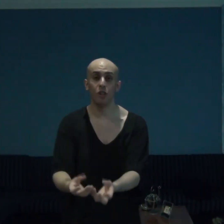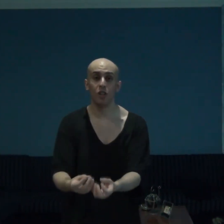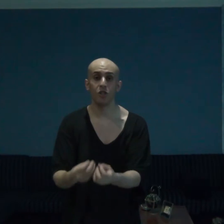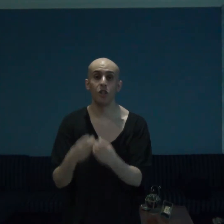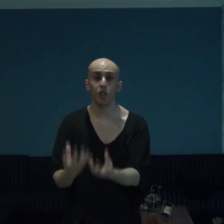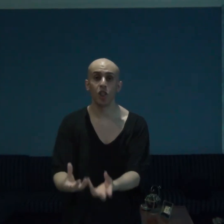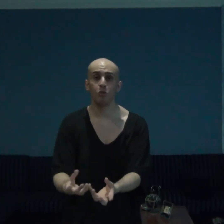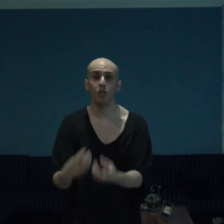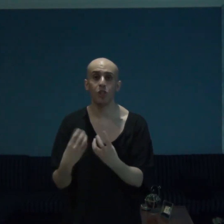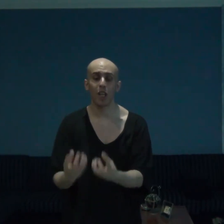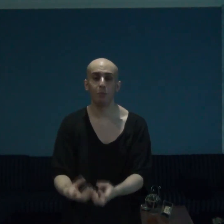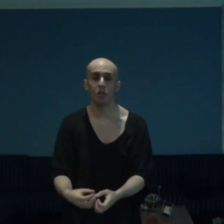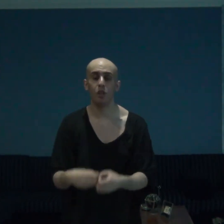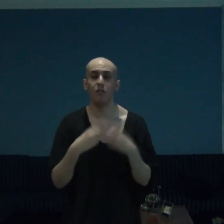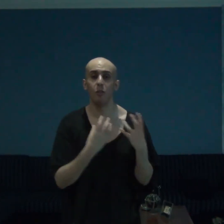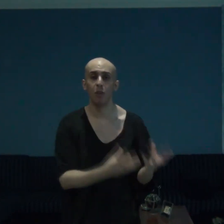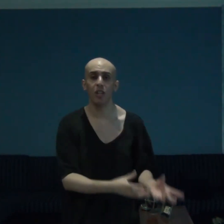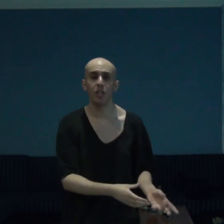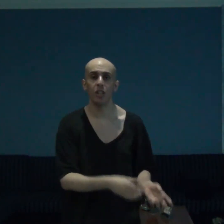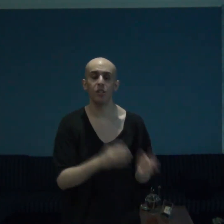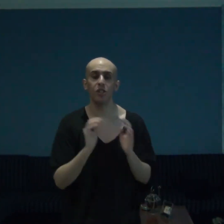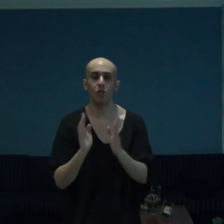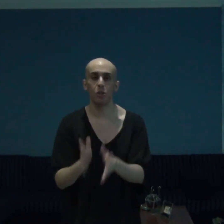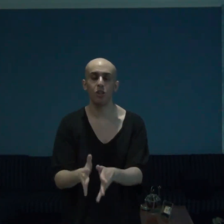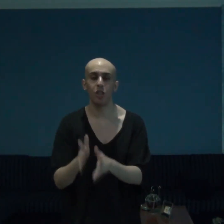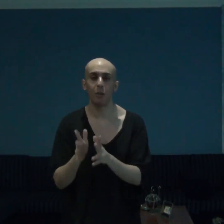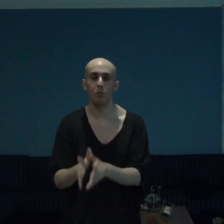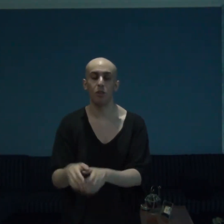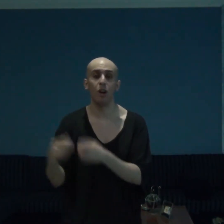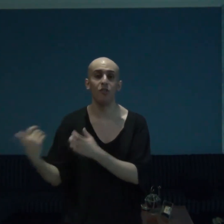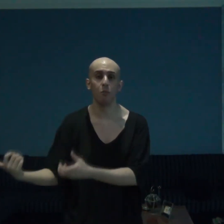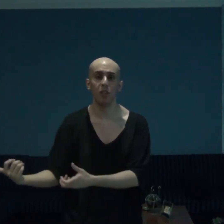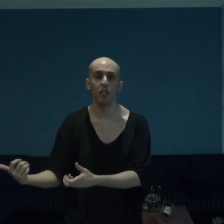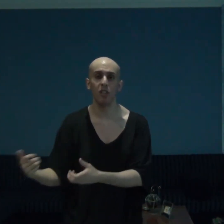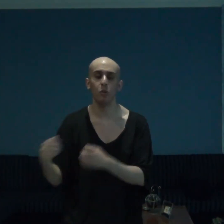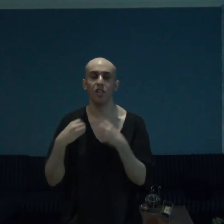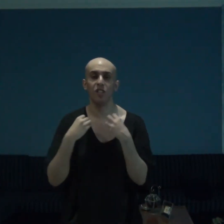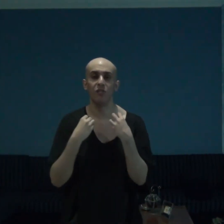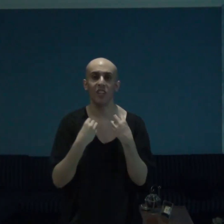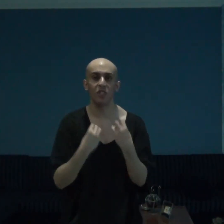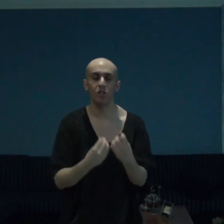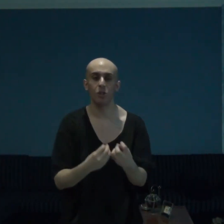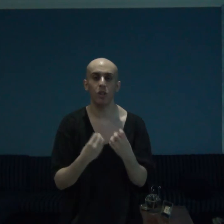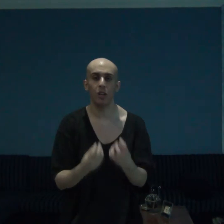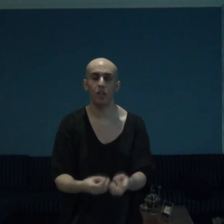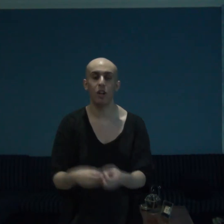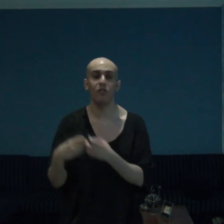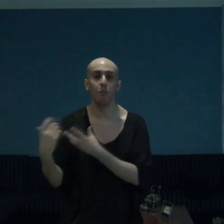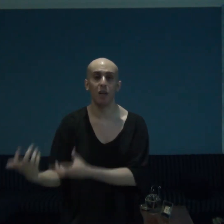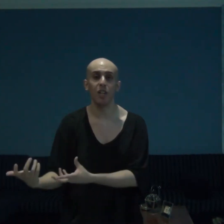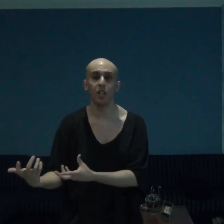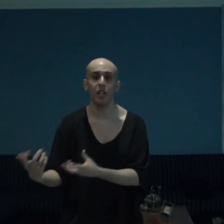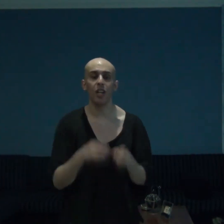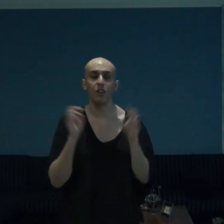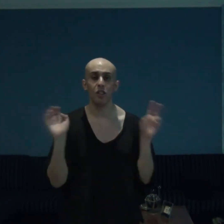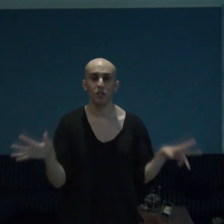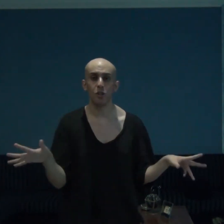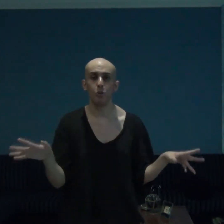lost children chapter of the manga the story chapter of the manga the conviction story arc of the manga and these two